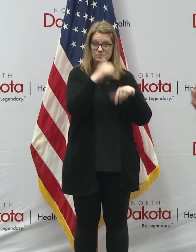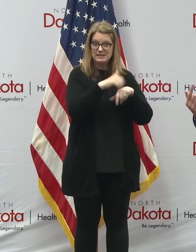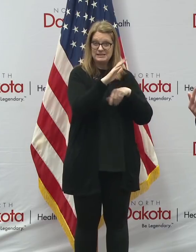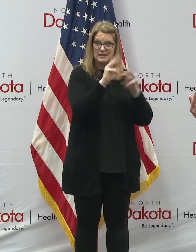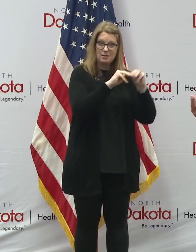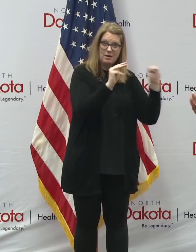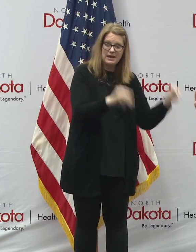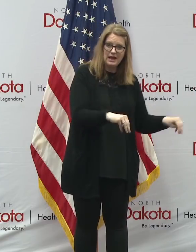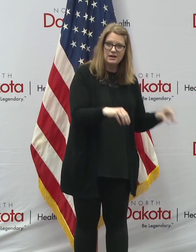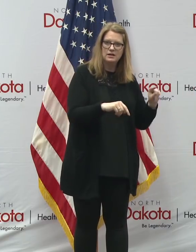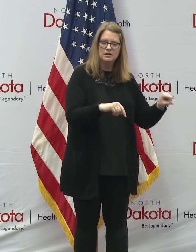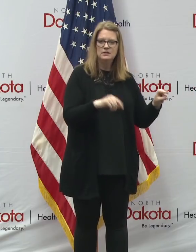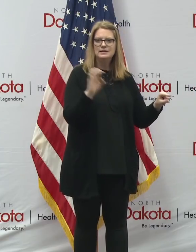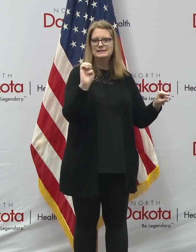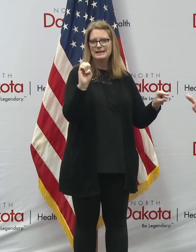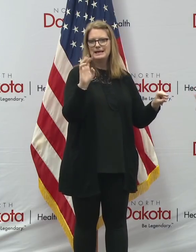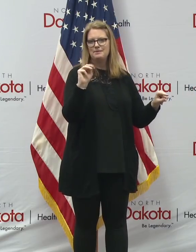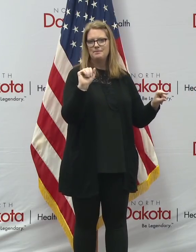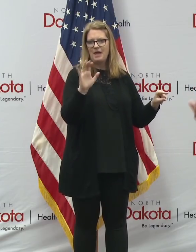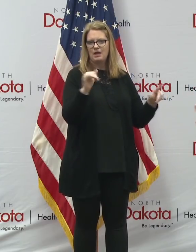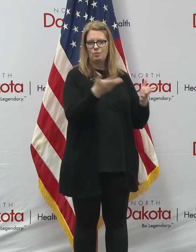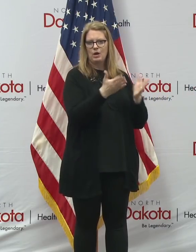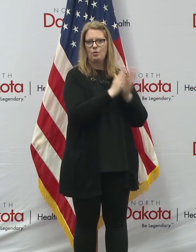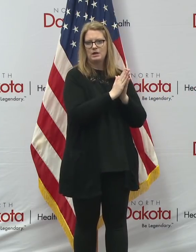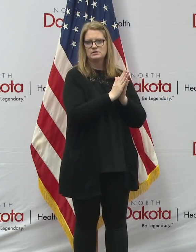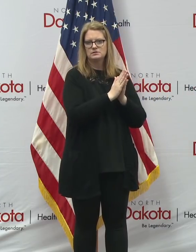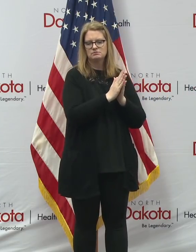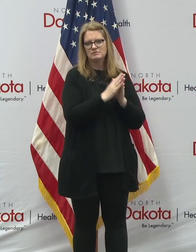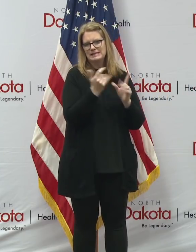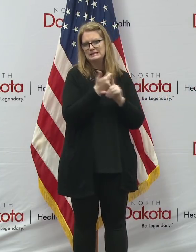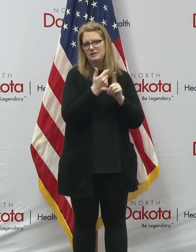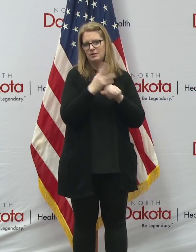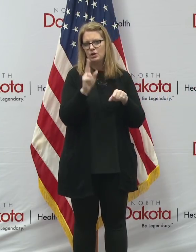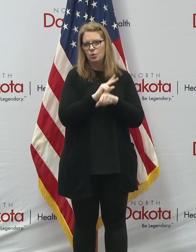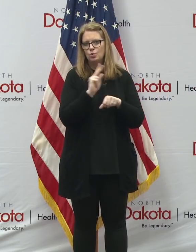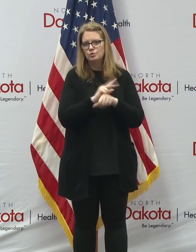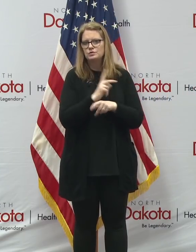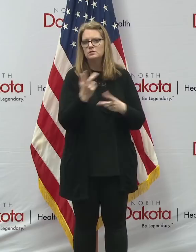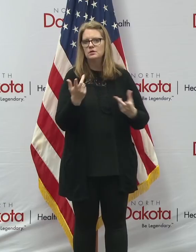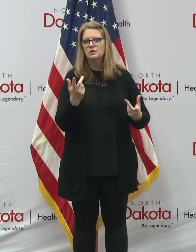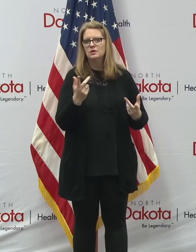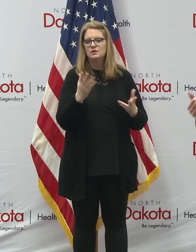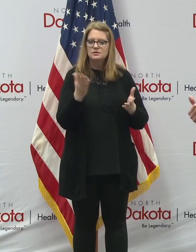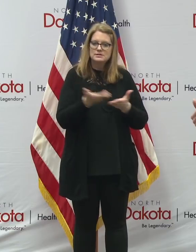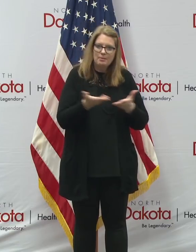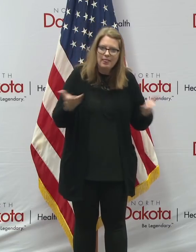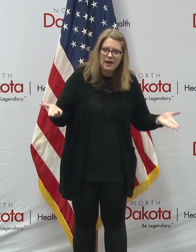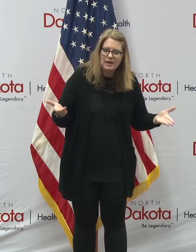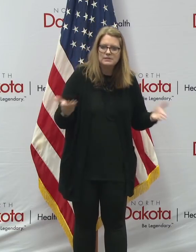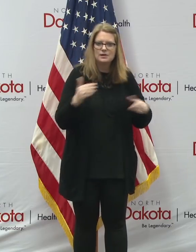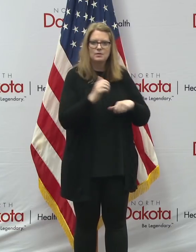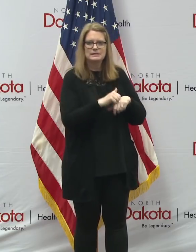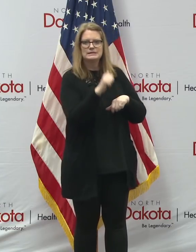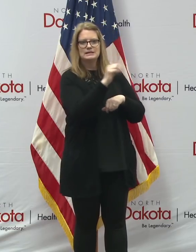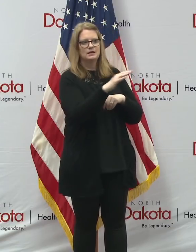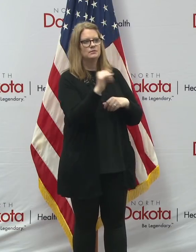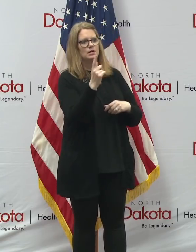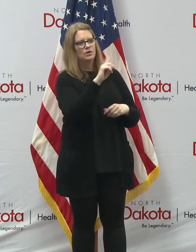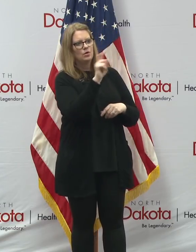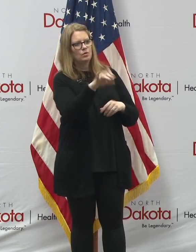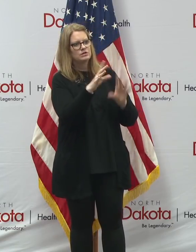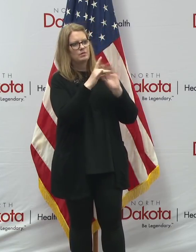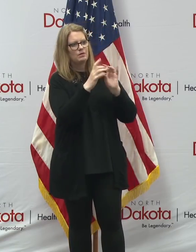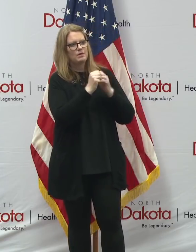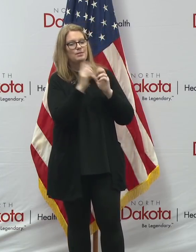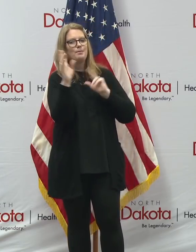actually came through an EMAC request. So I guess it has been activated, at least in terms of supplies it was sent. But I don't, your question, I think, related